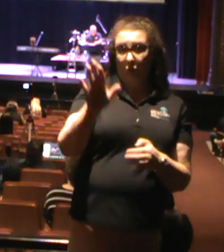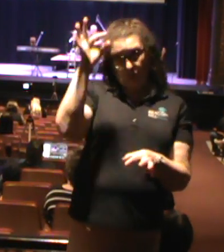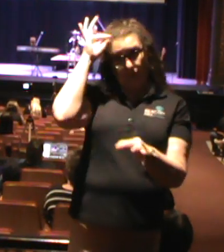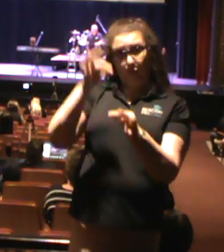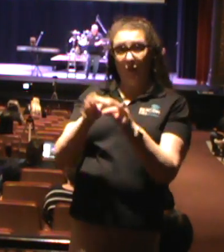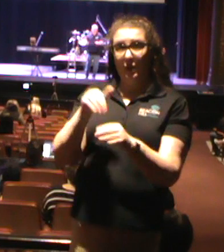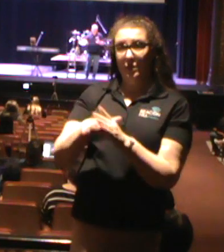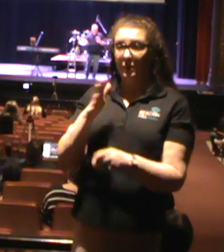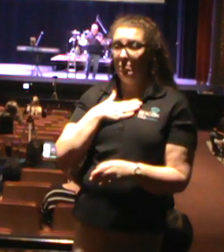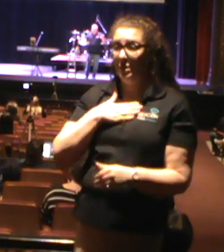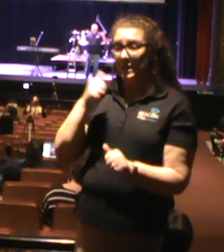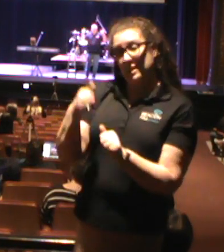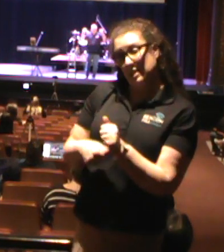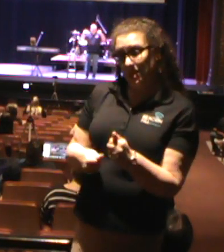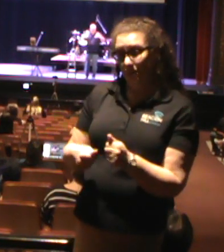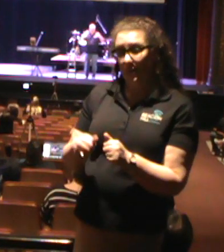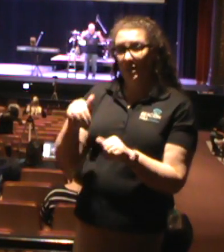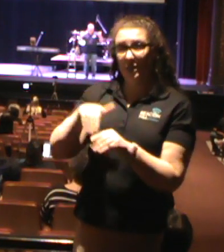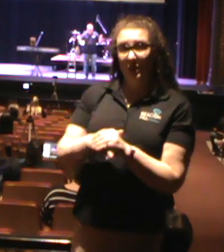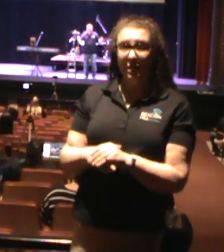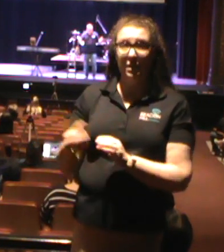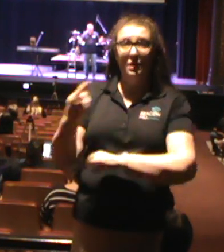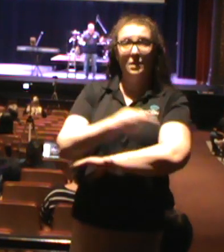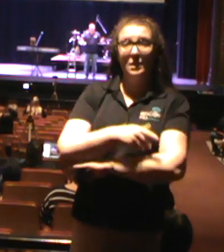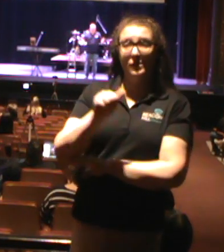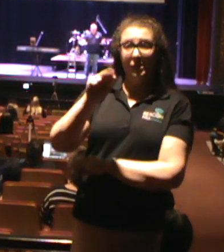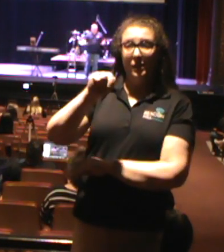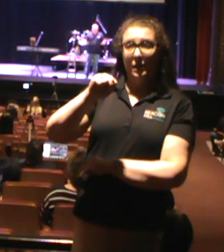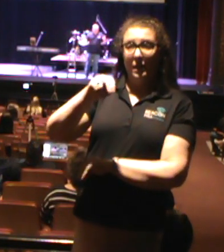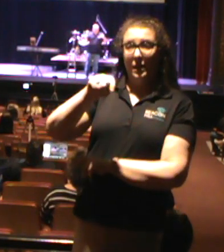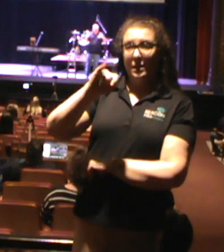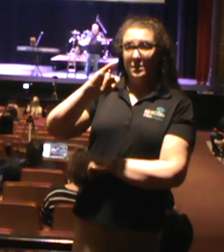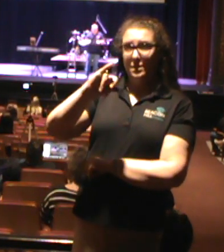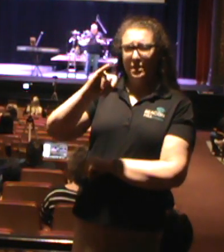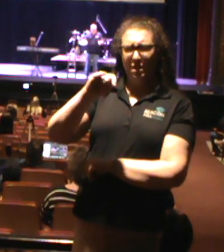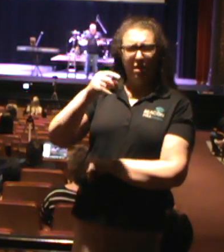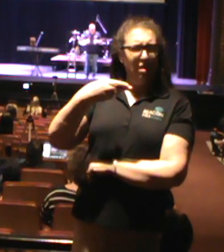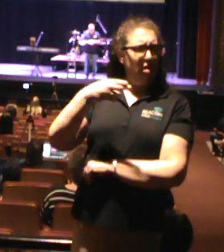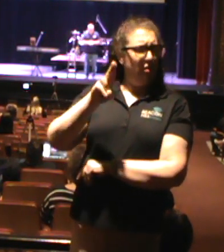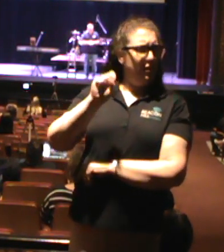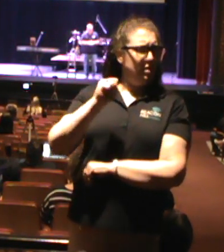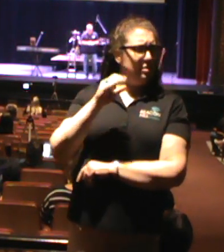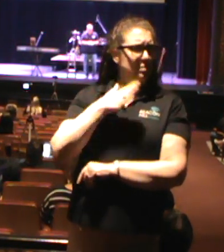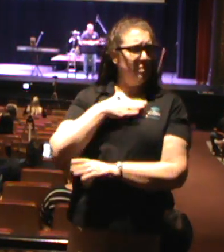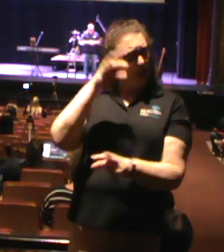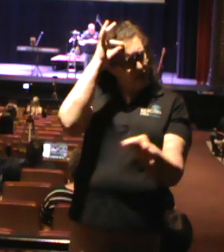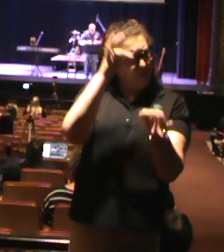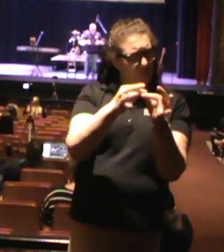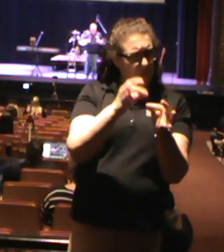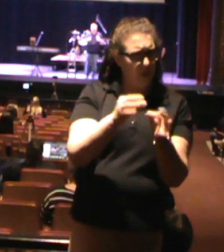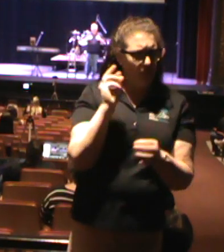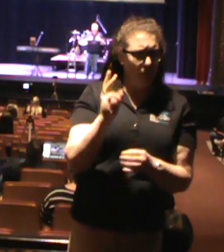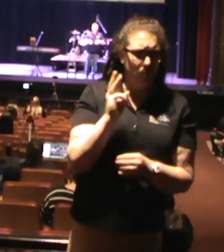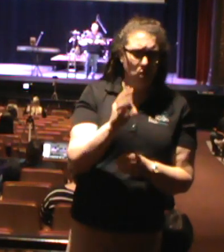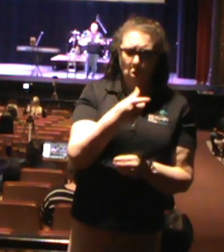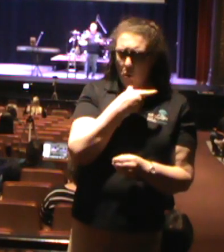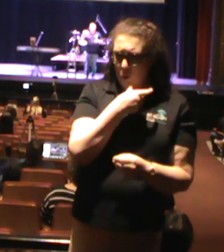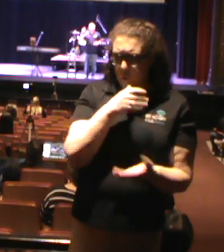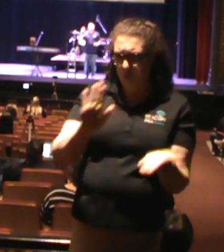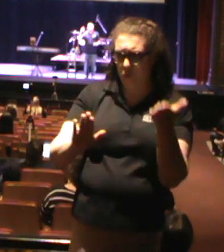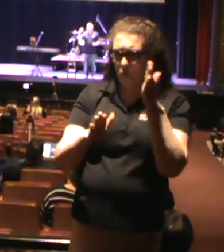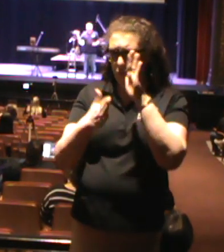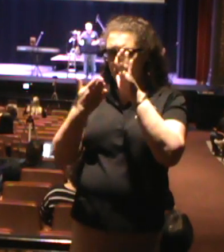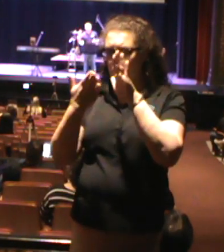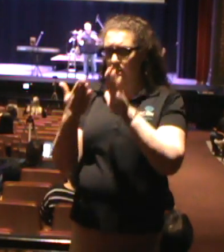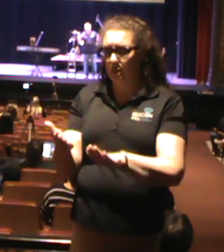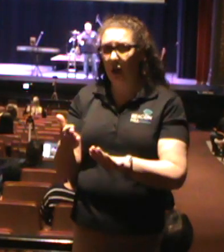Even in the days of Antipas, my faithful witness, who was put to death among you where Satan lives. This